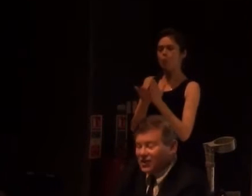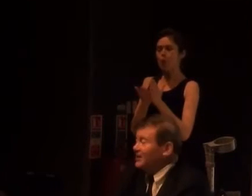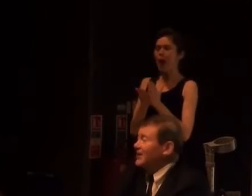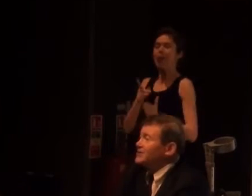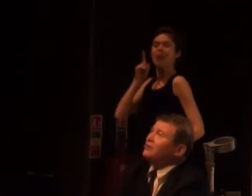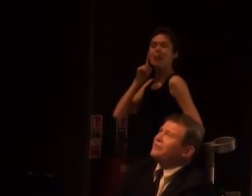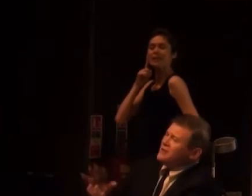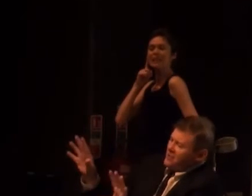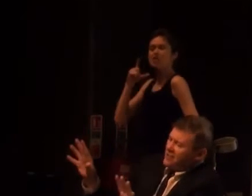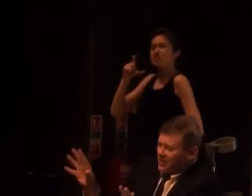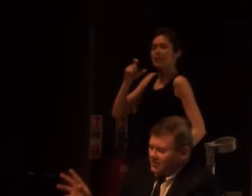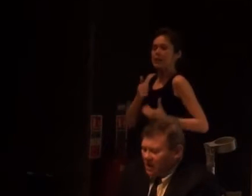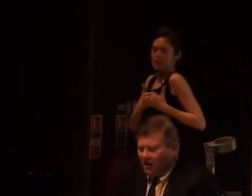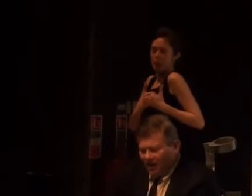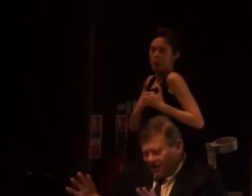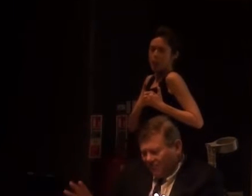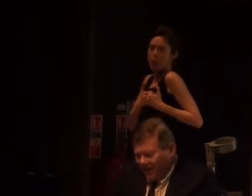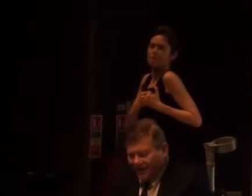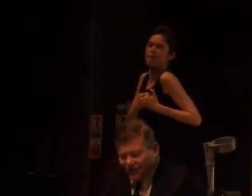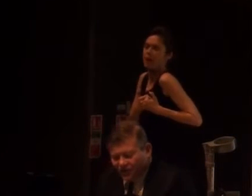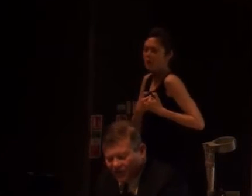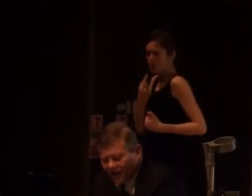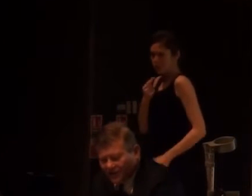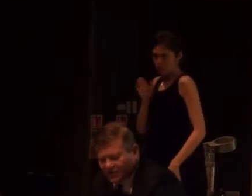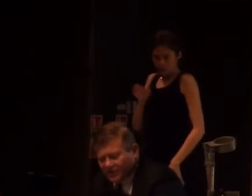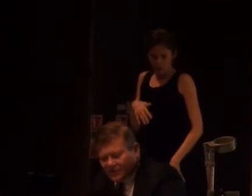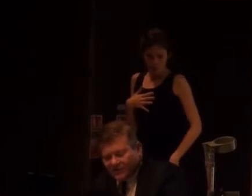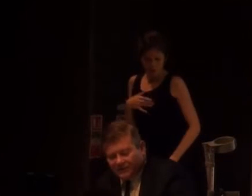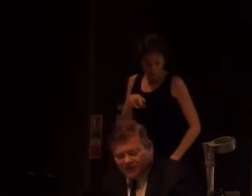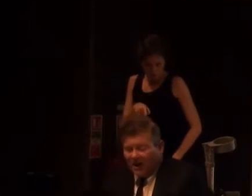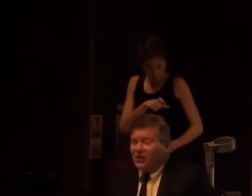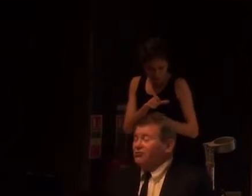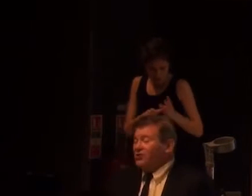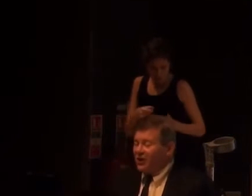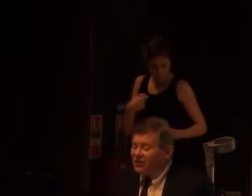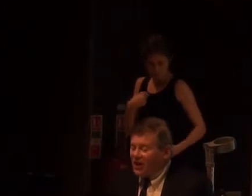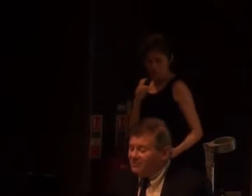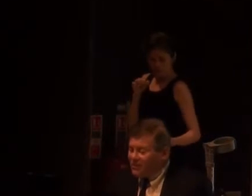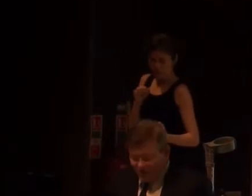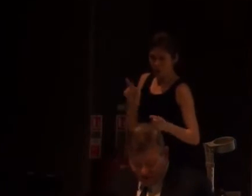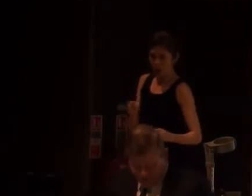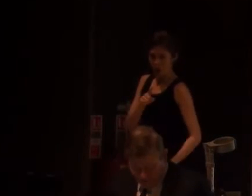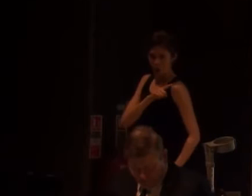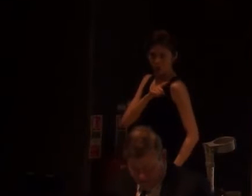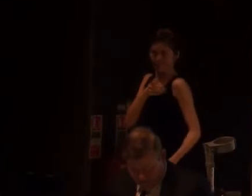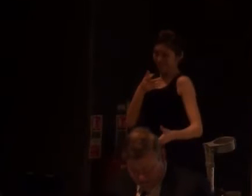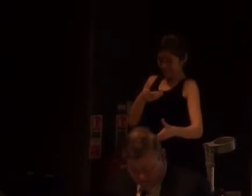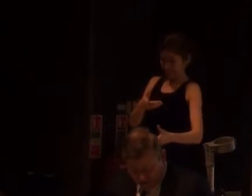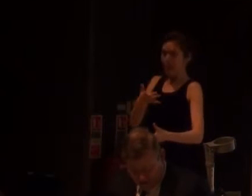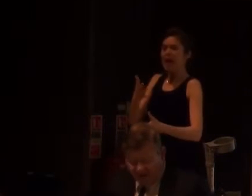where Clifford Chatterley sort of says, no, no, I can't make love to you. Well, the Spinal Injuries Association produced a